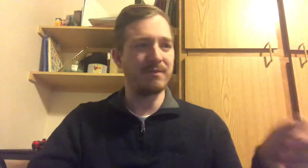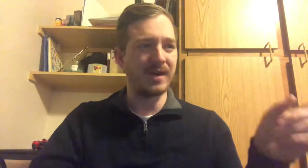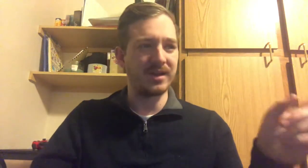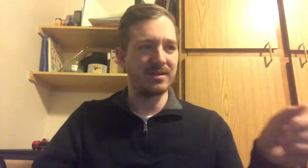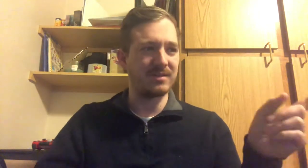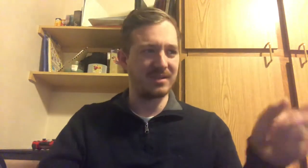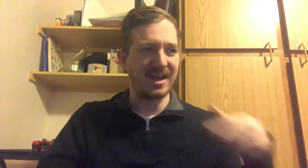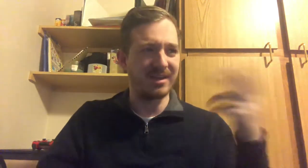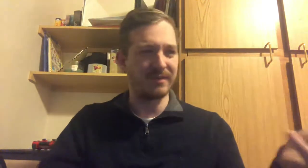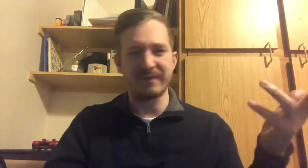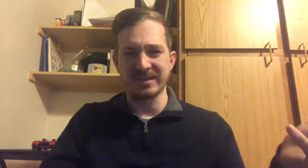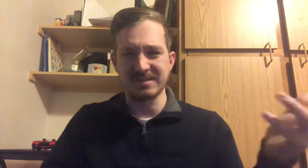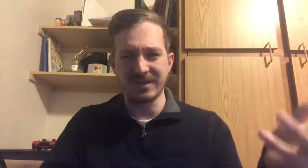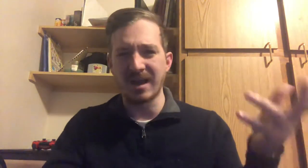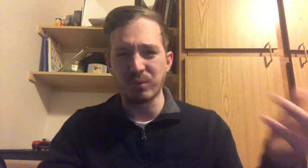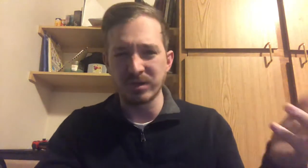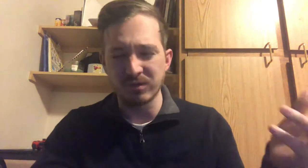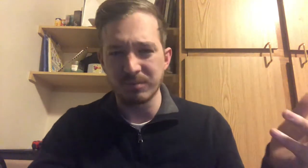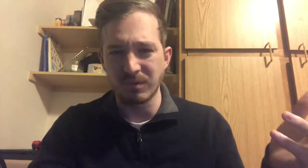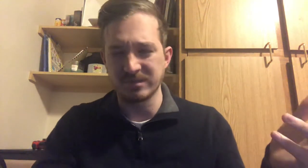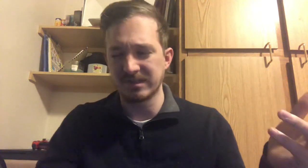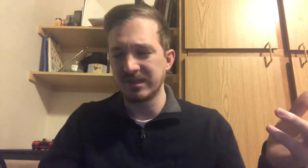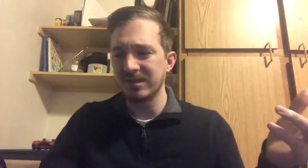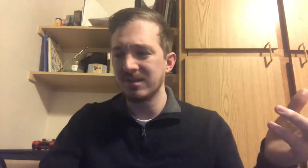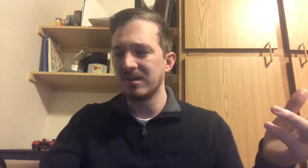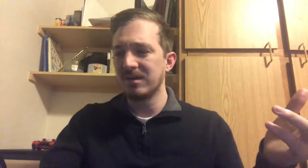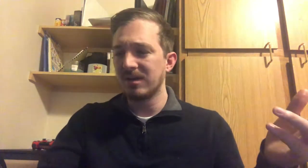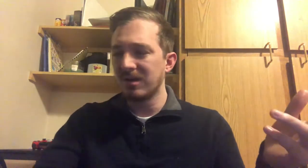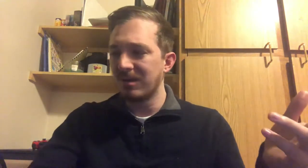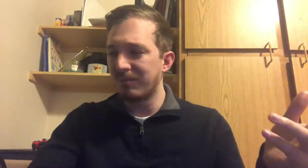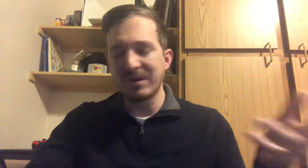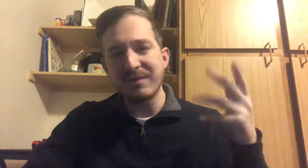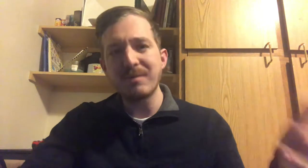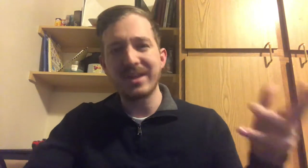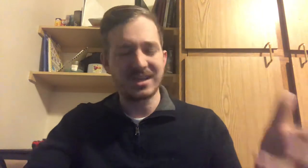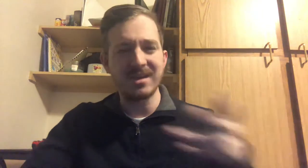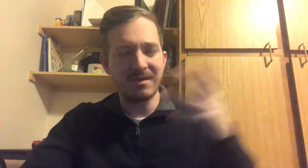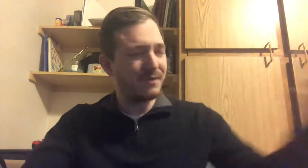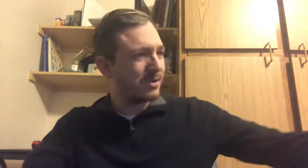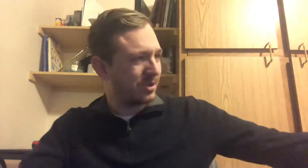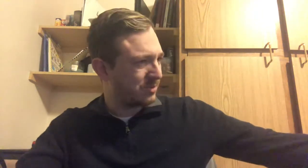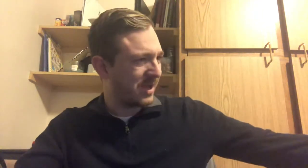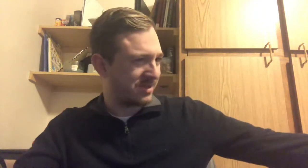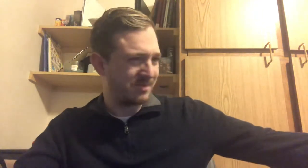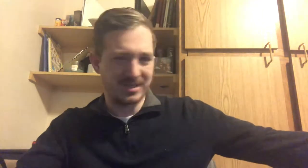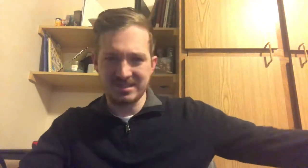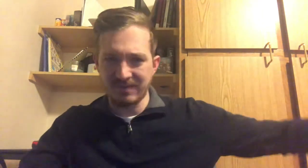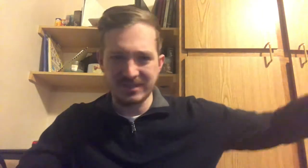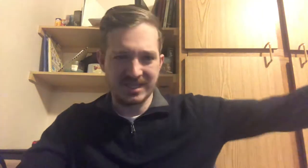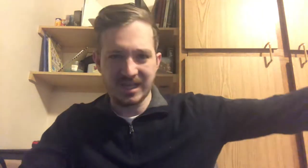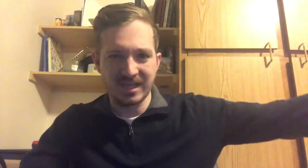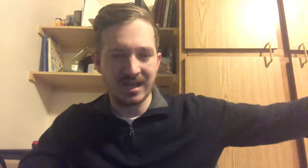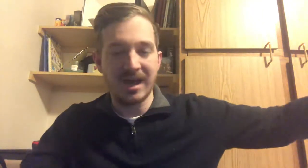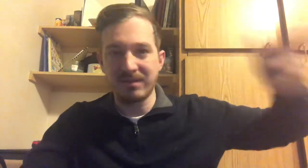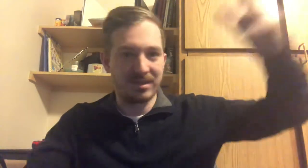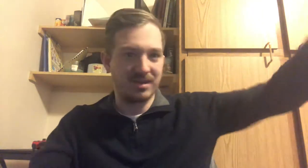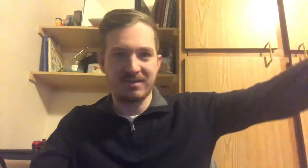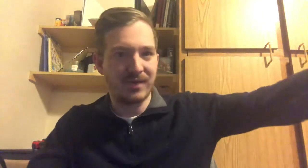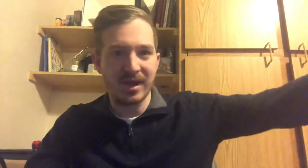find kind of offensive, and I wouldn't do it personally. But if I were, like, if I were to look back at myself as a kid, I would think it's fine,